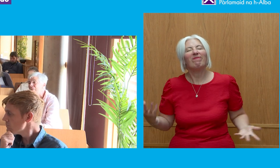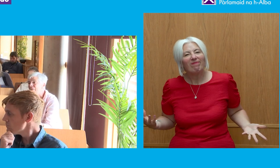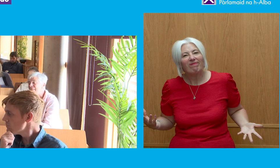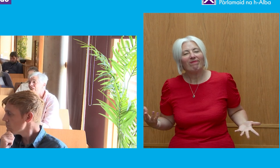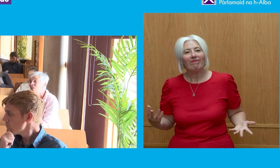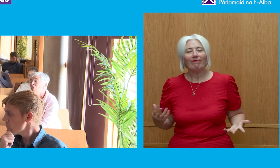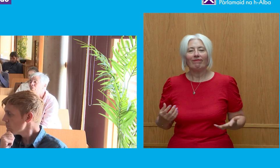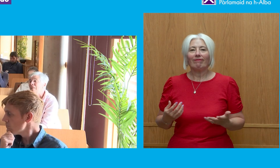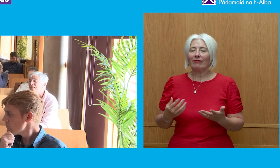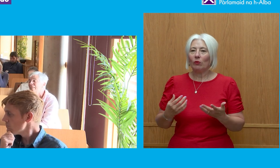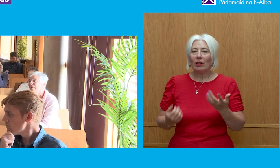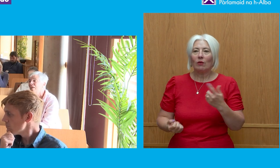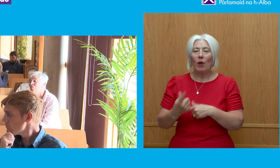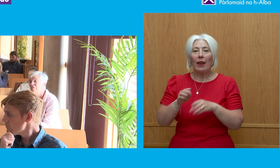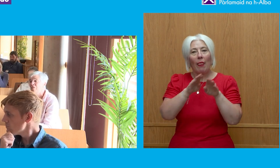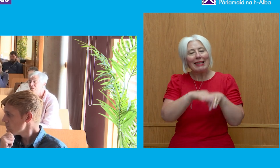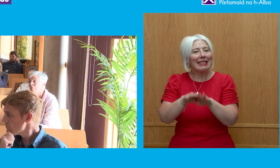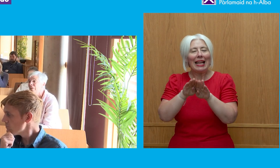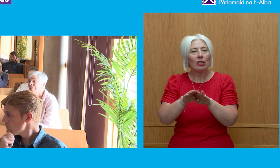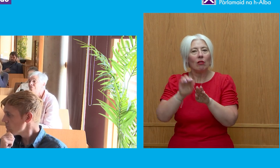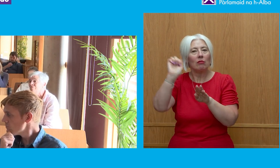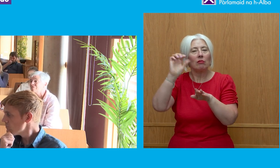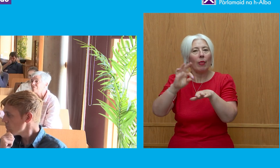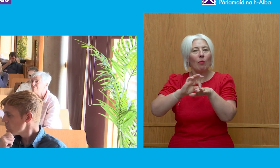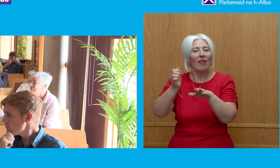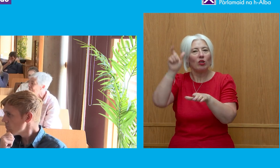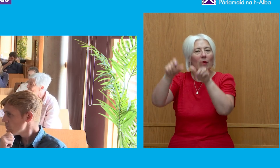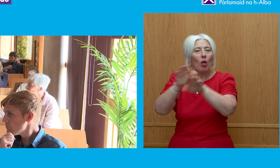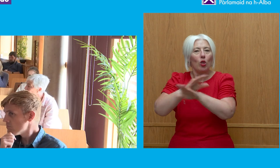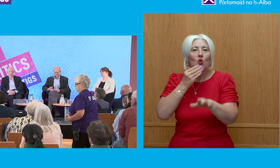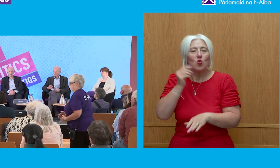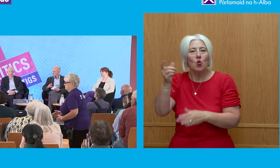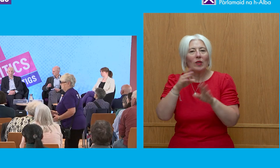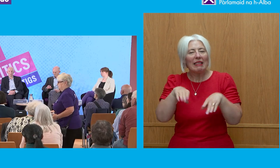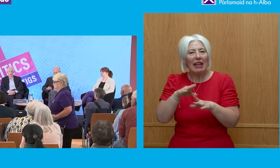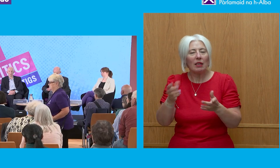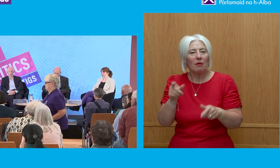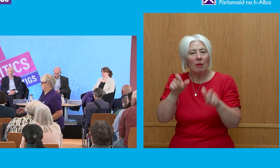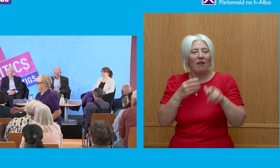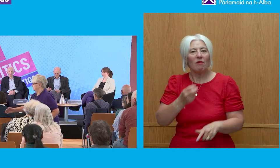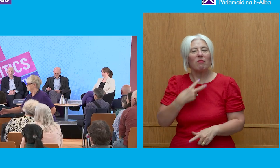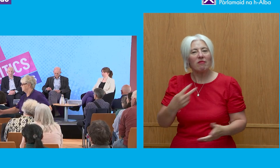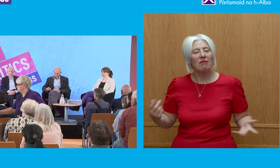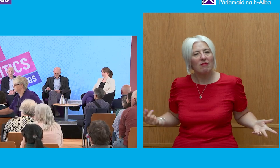these standards are not applied in a professional way. Excellent. Maybe if we take a couple of questions and then I'll let